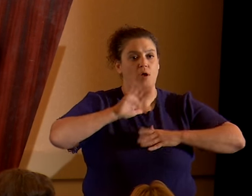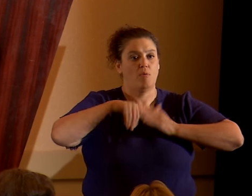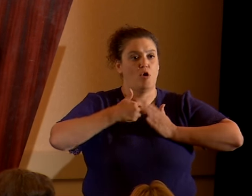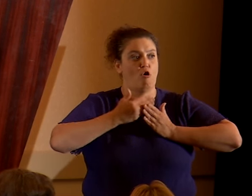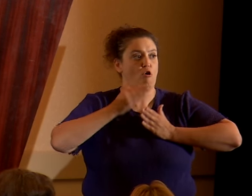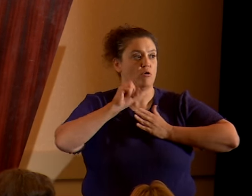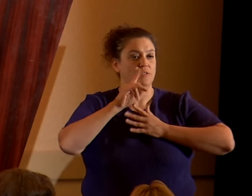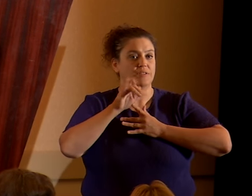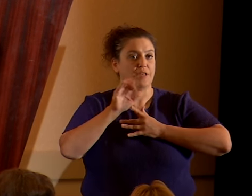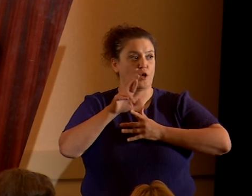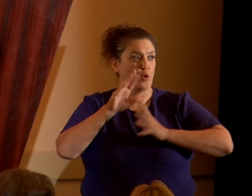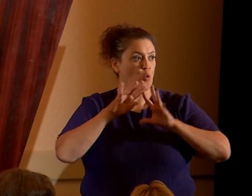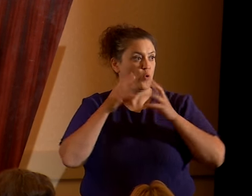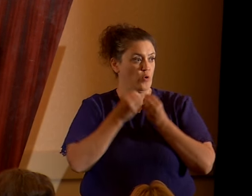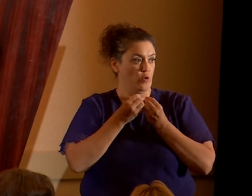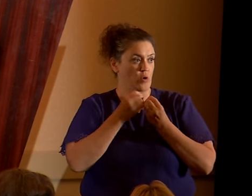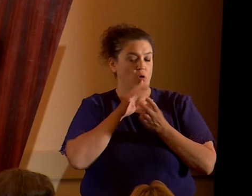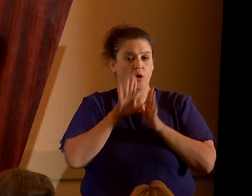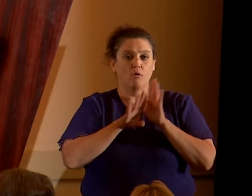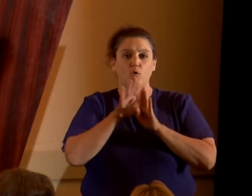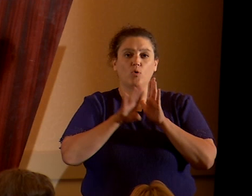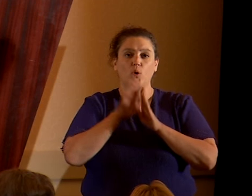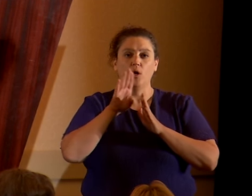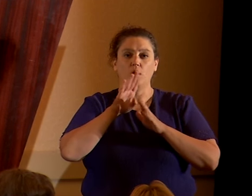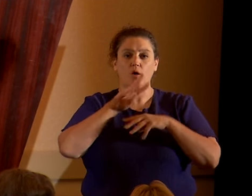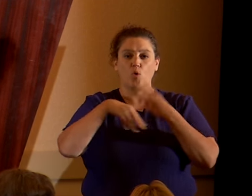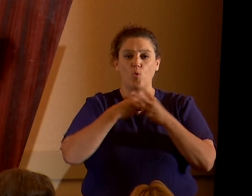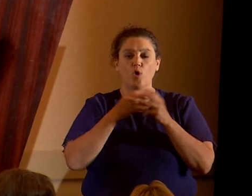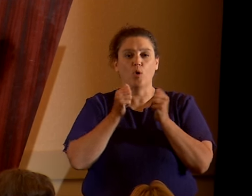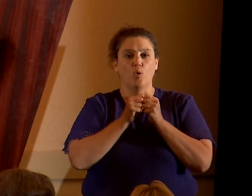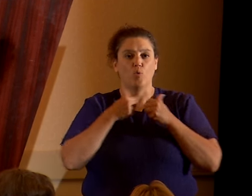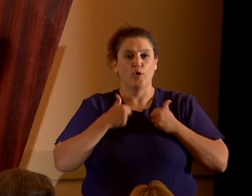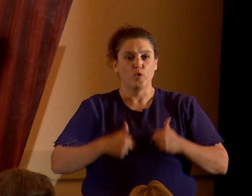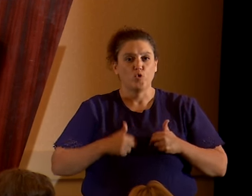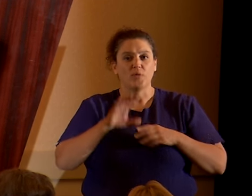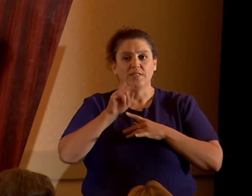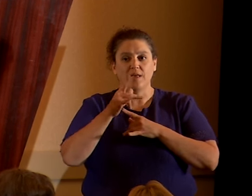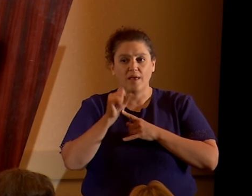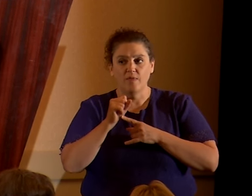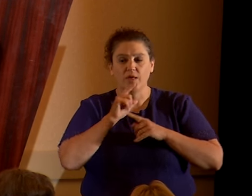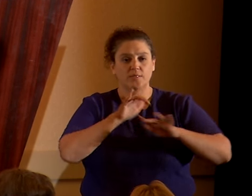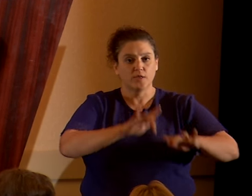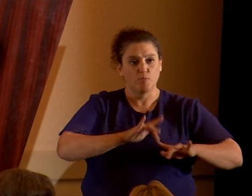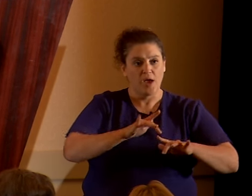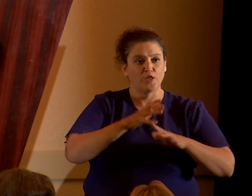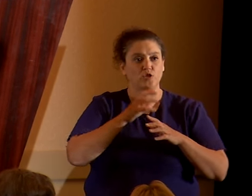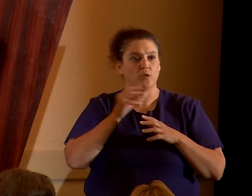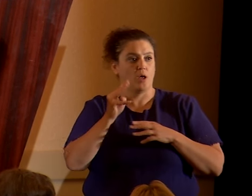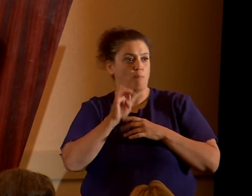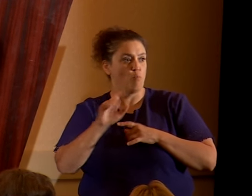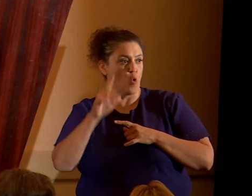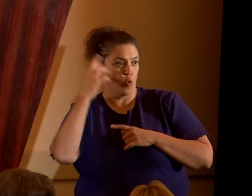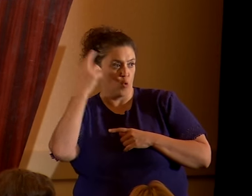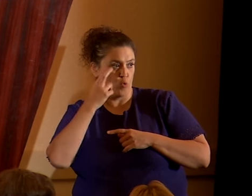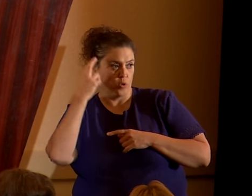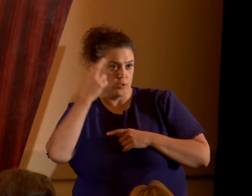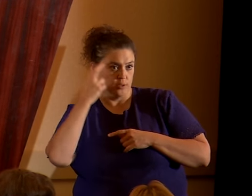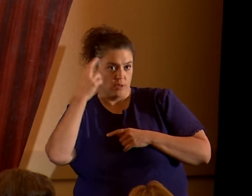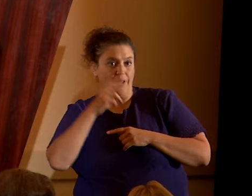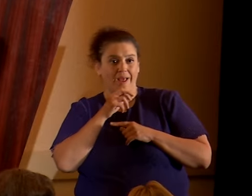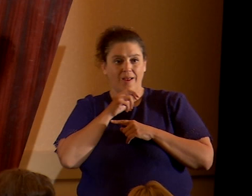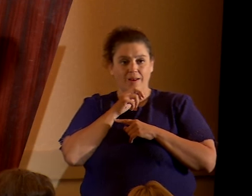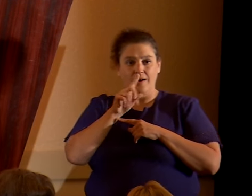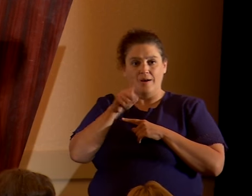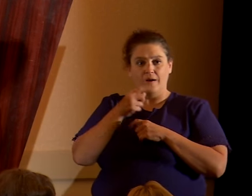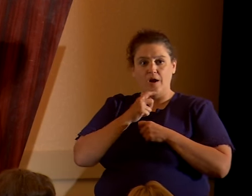and to create a world inspired by humanist ethics, compassion, and guided by knowledge and reason, not morality based upon